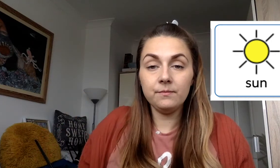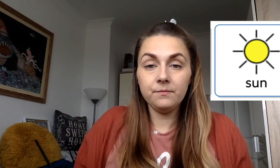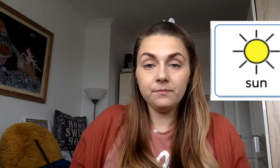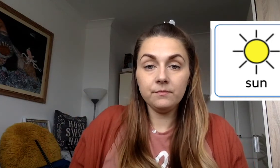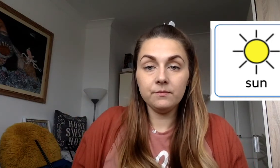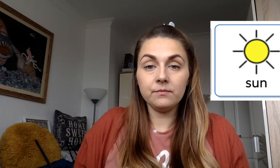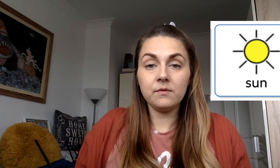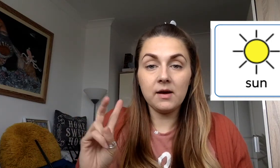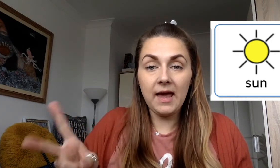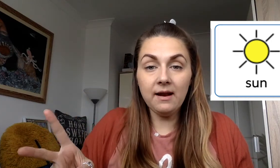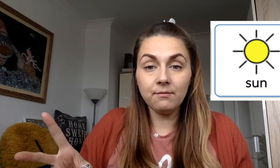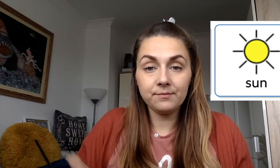Again.